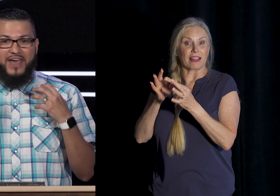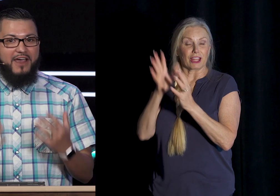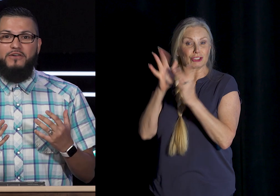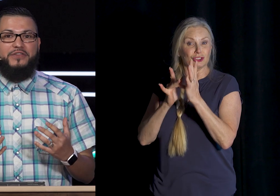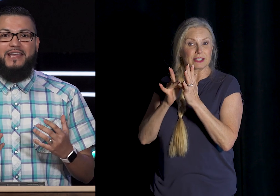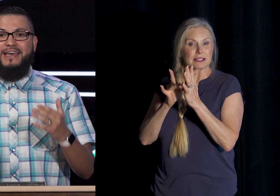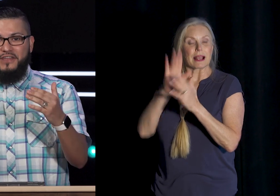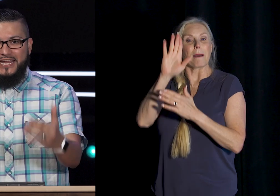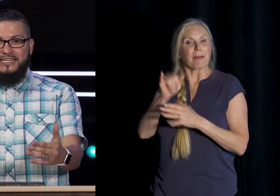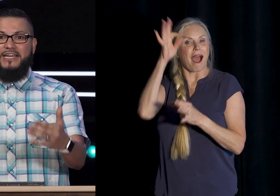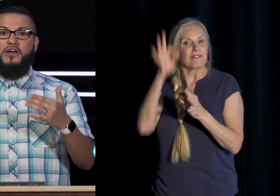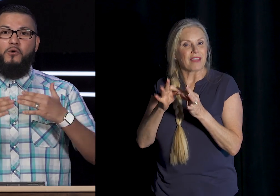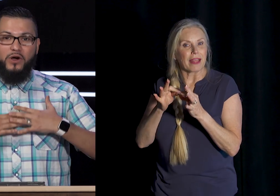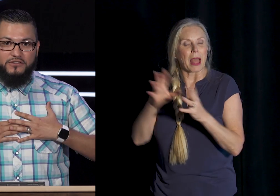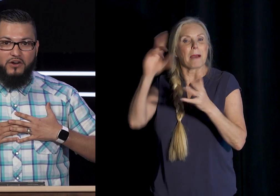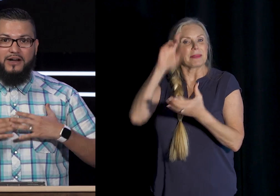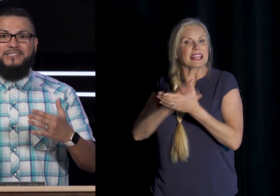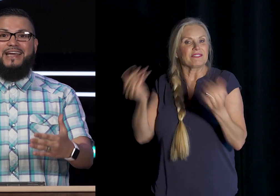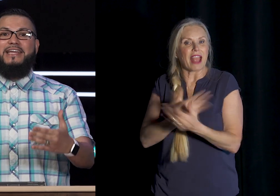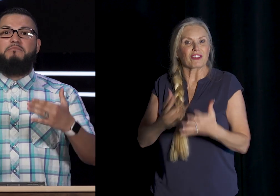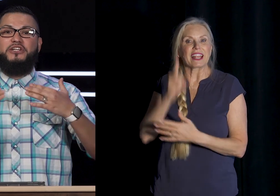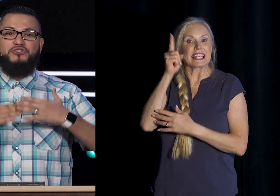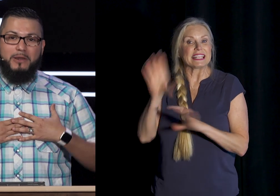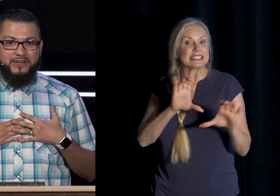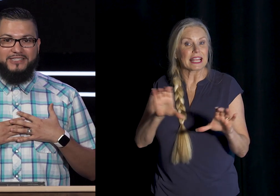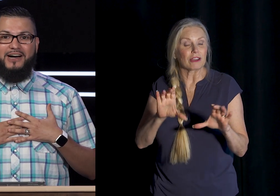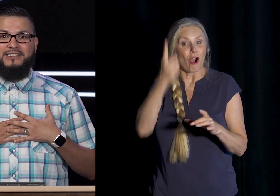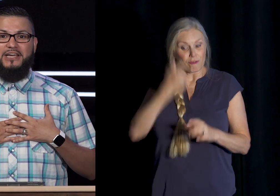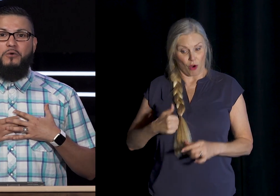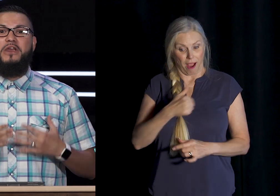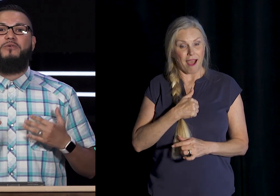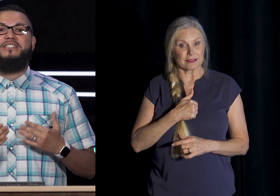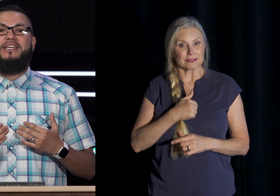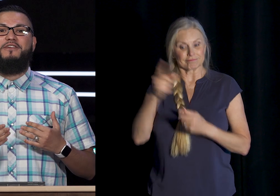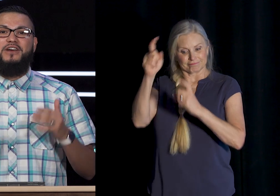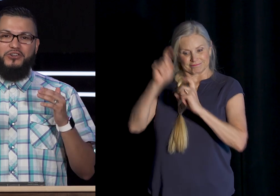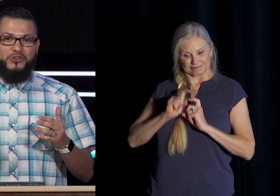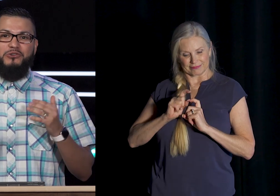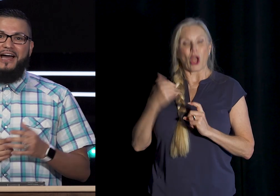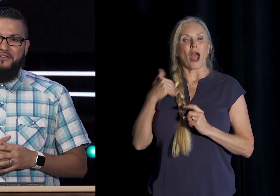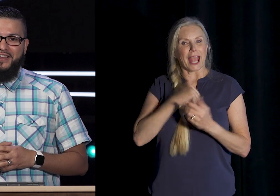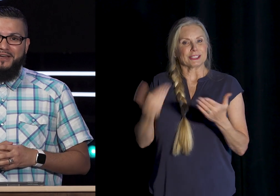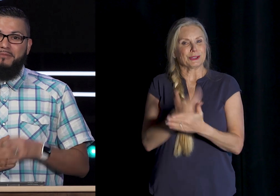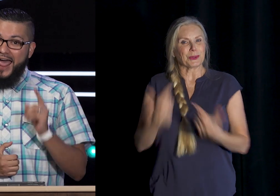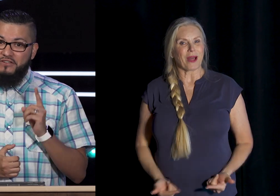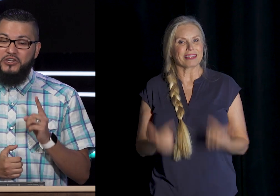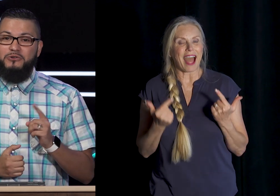everything That he did Was for us And it can be attributed to us We receive new life But having new